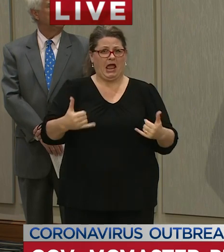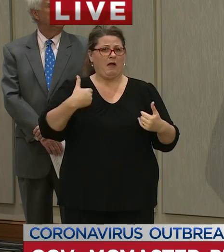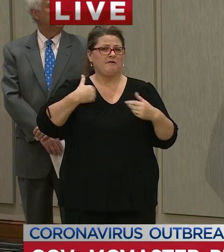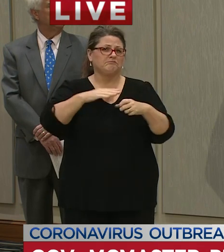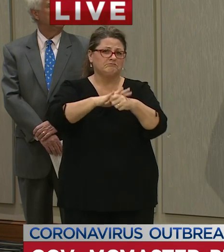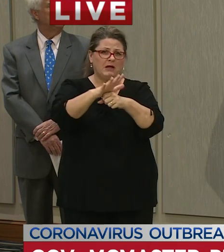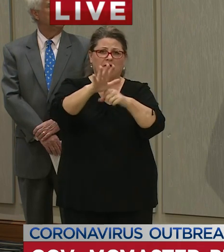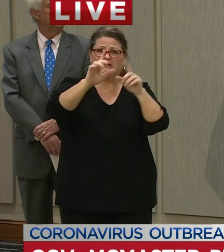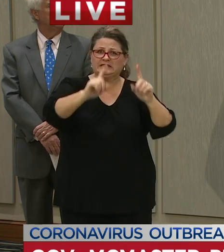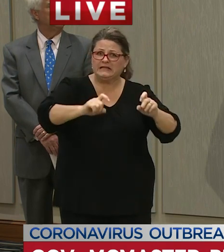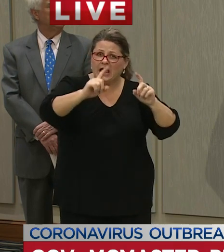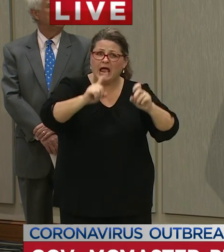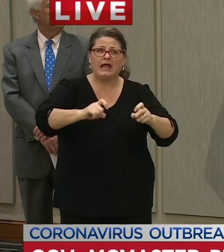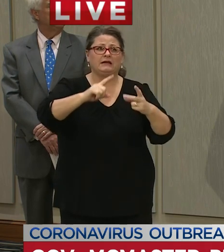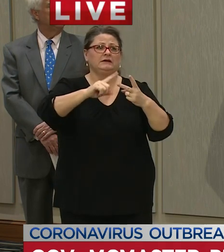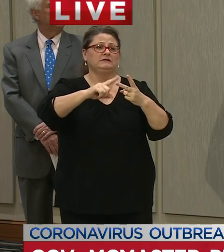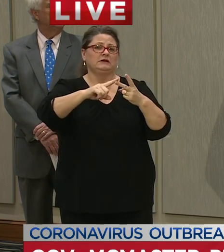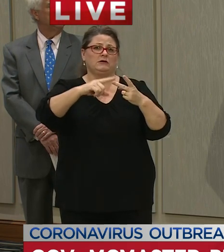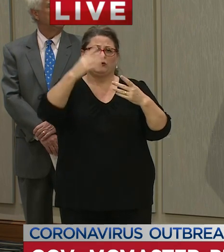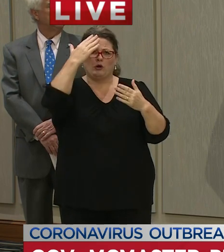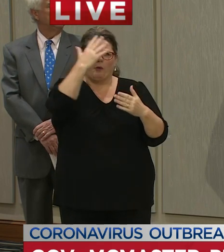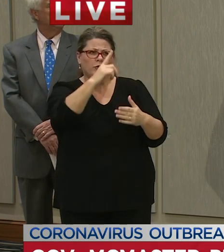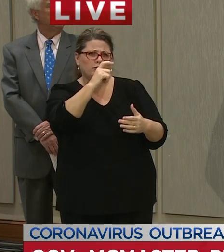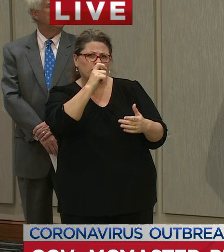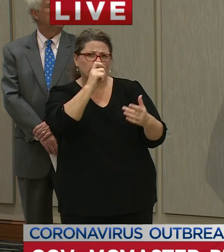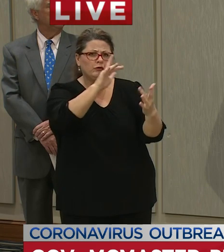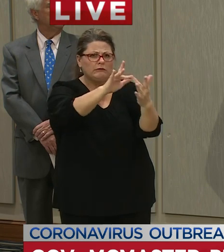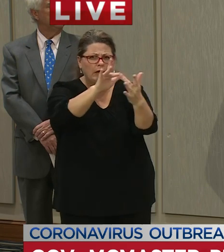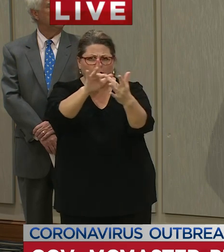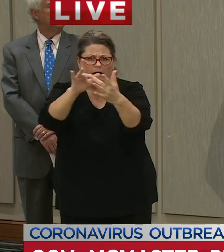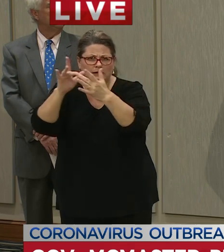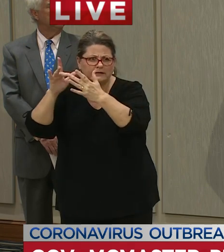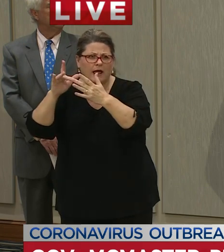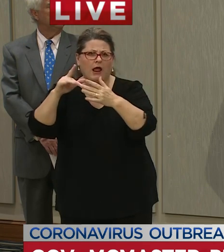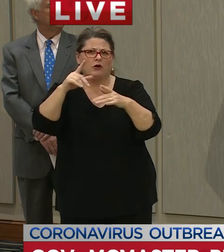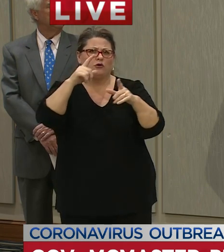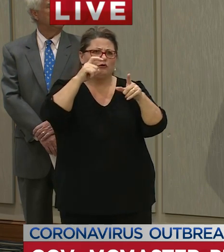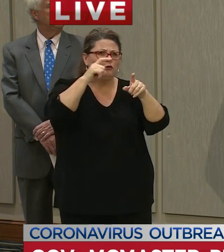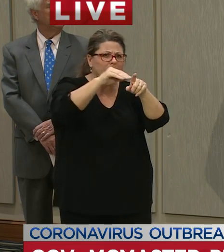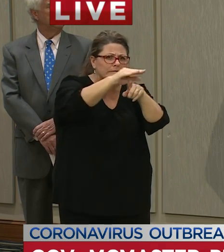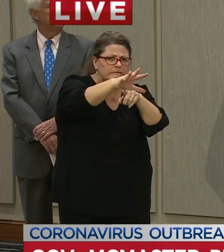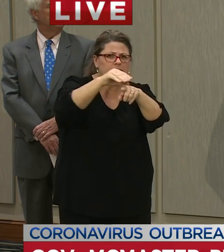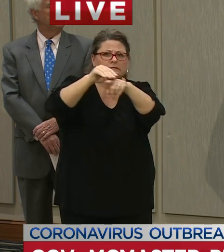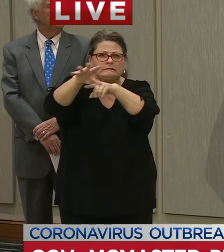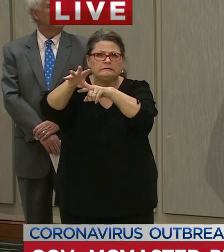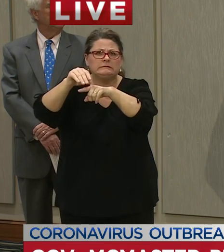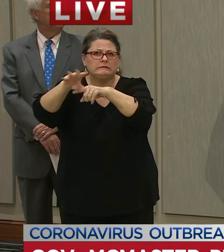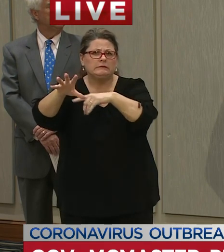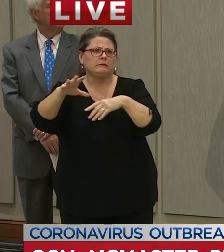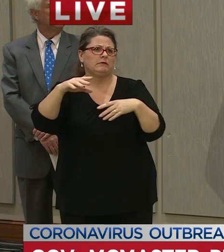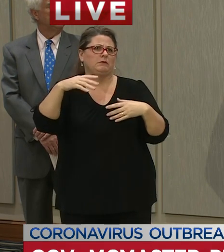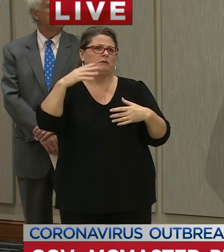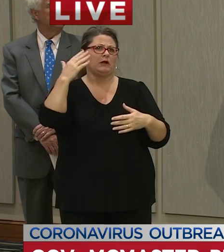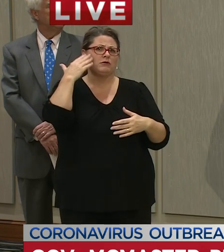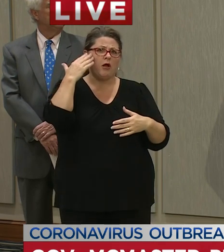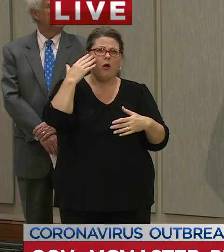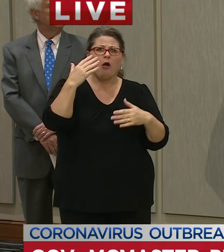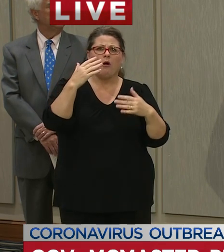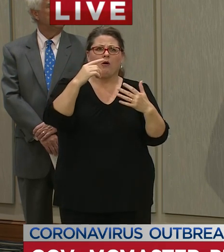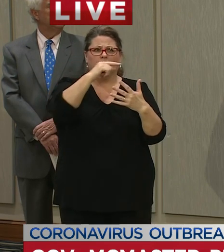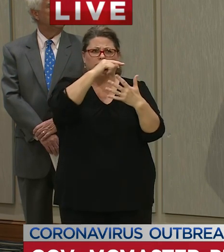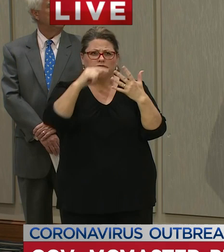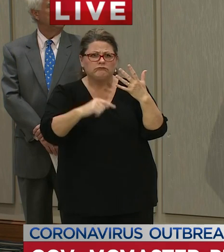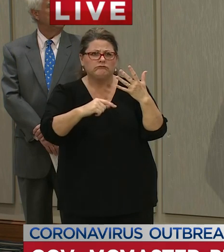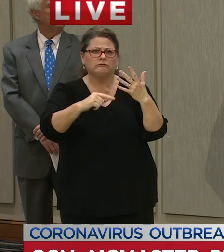of contact tracing and testing that is superior and we know that it will be